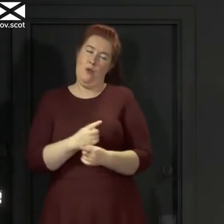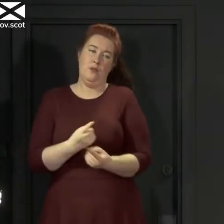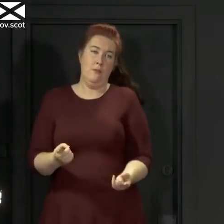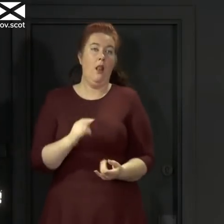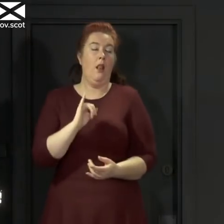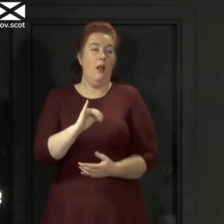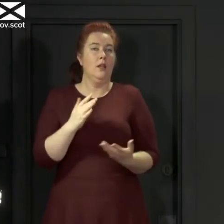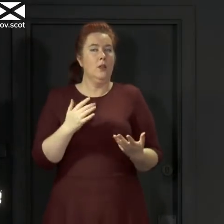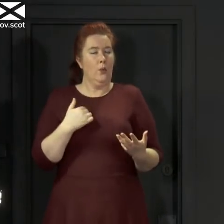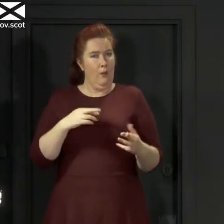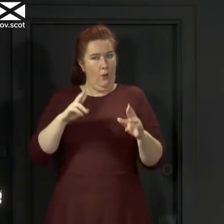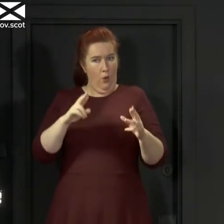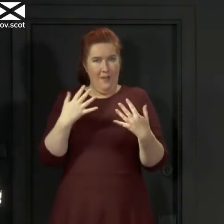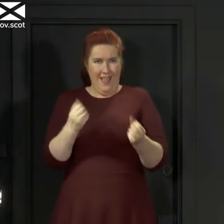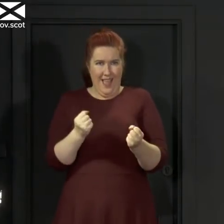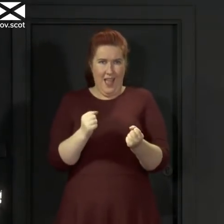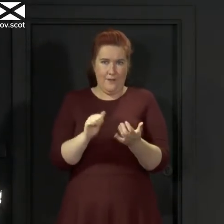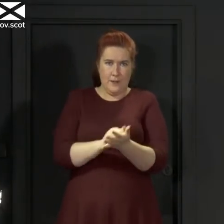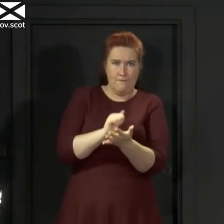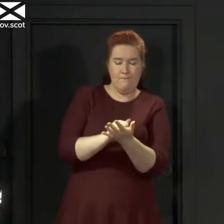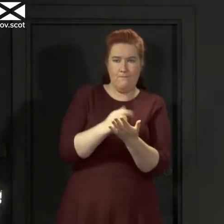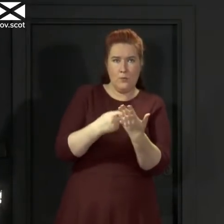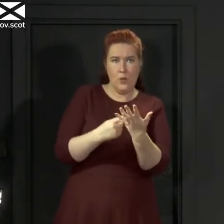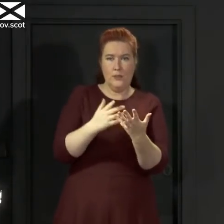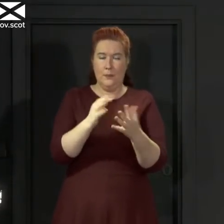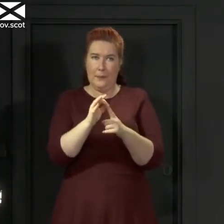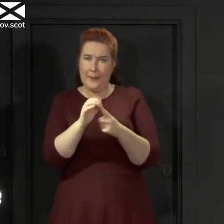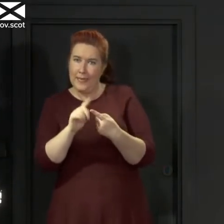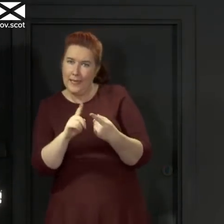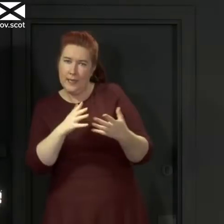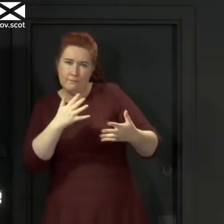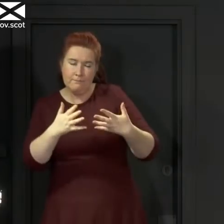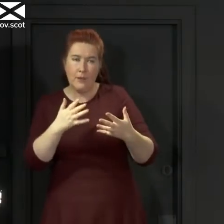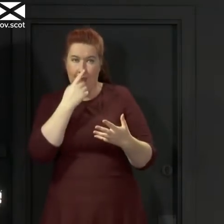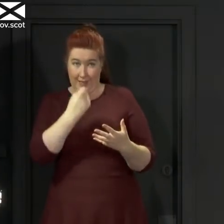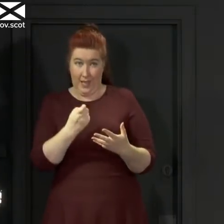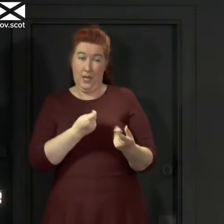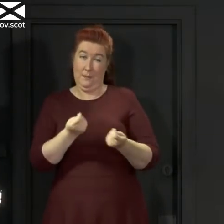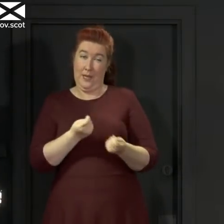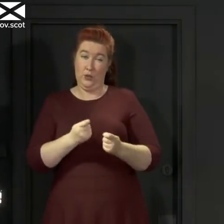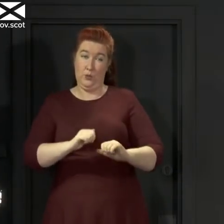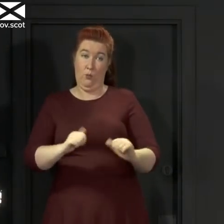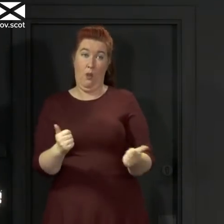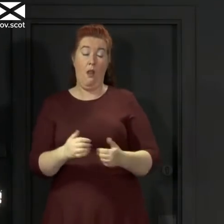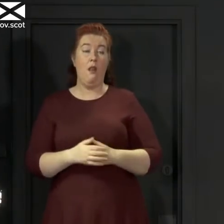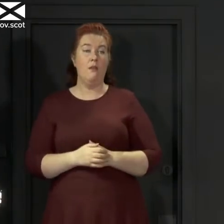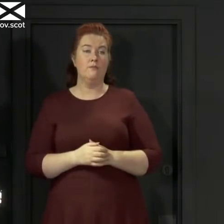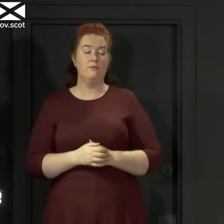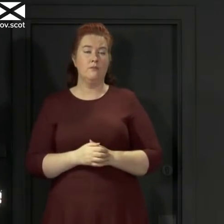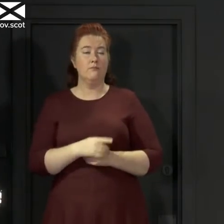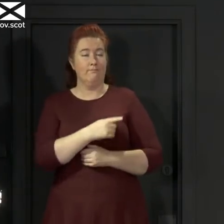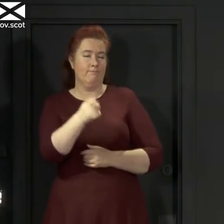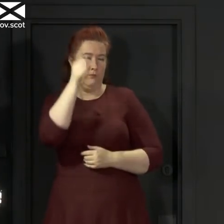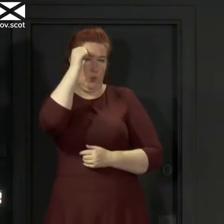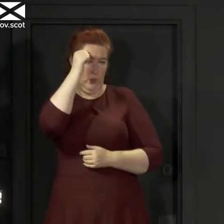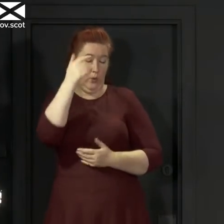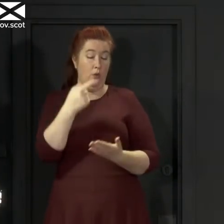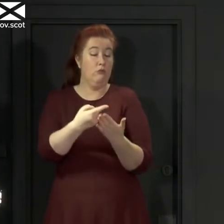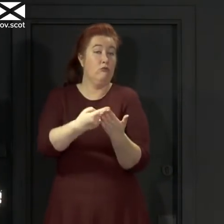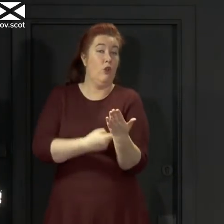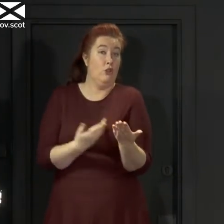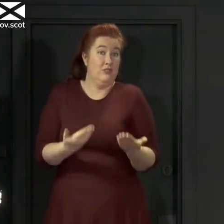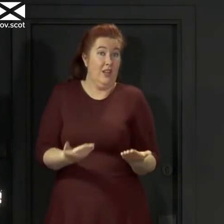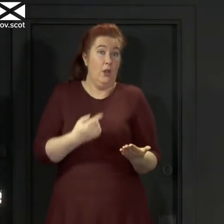the appropriate mitigations in place, these risks can be managed. As many of you will know, the regulations currently